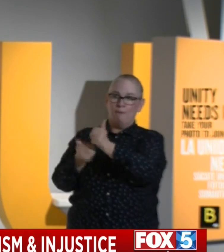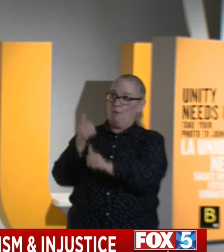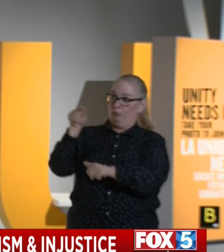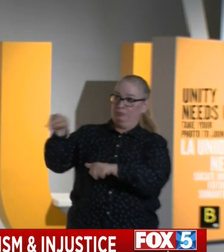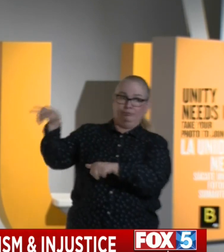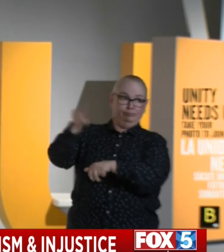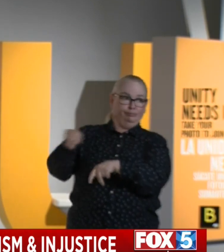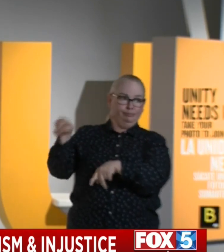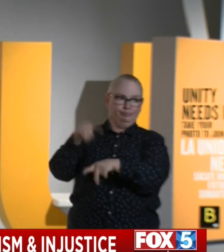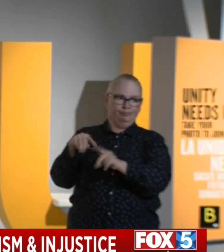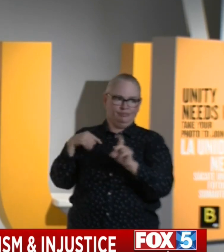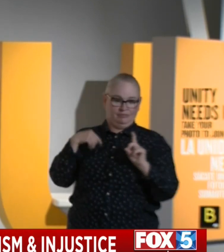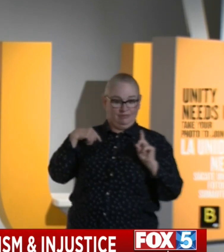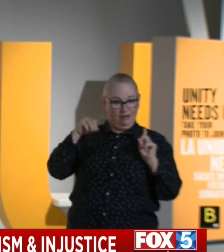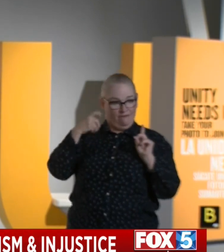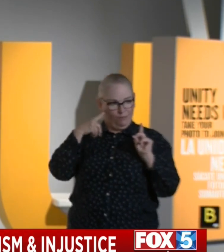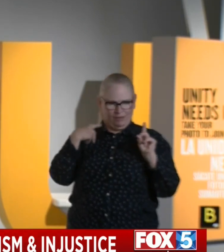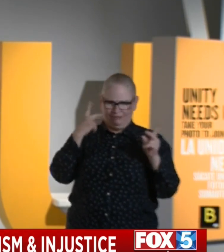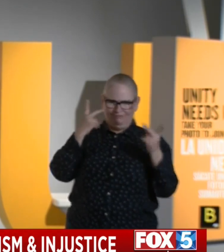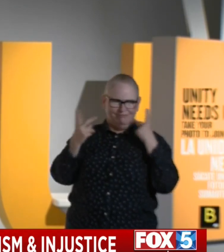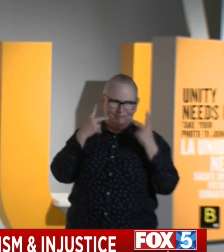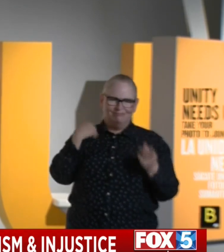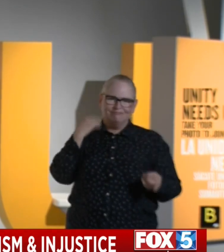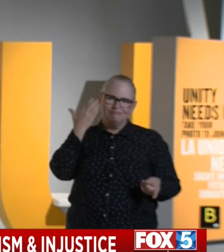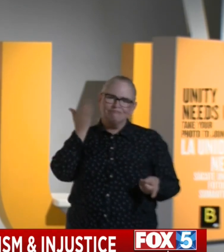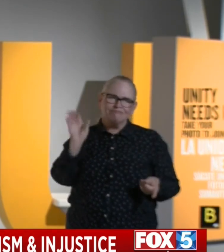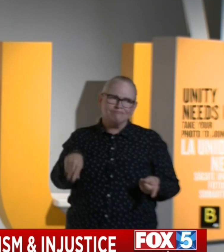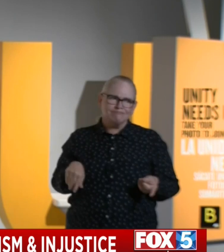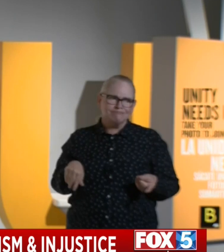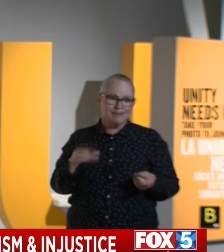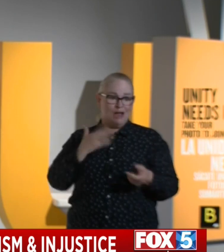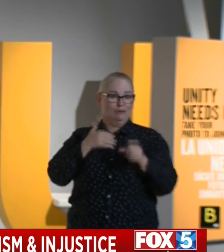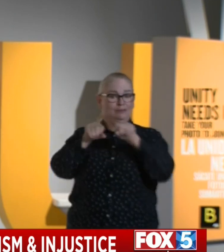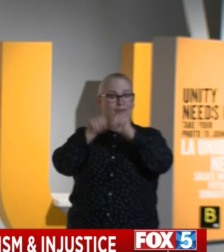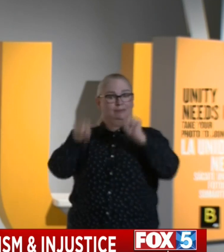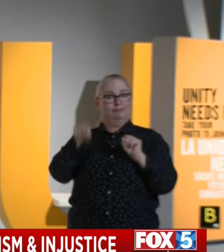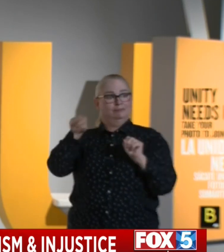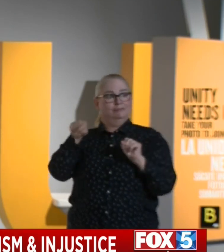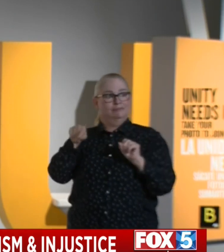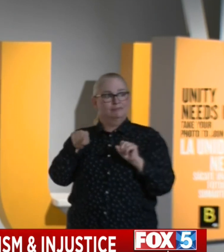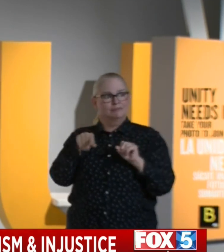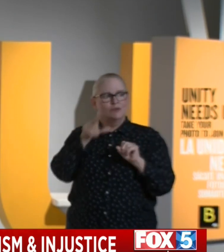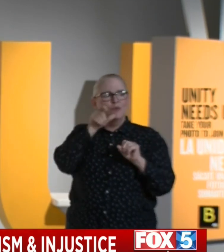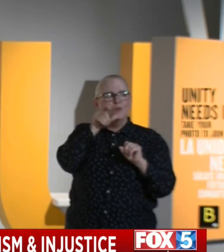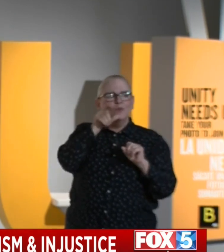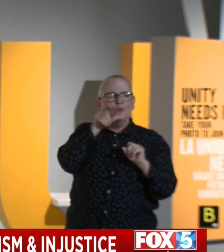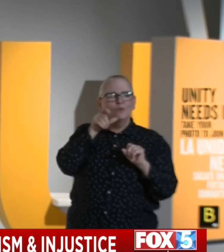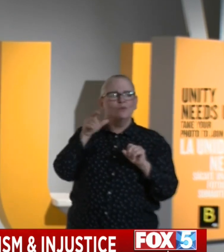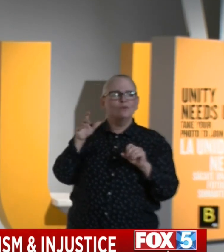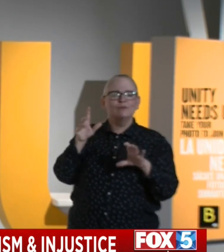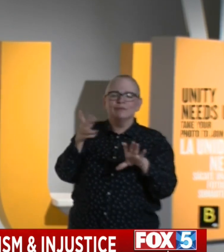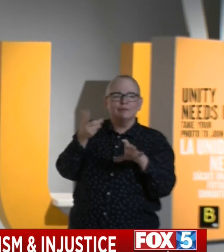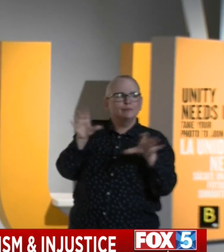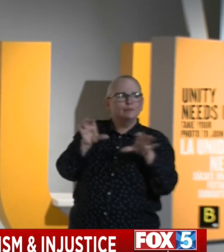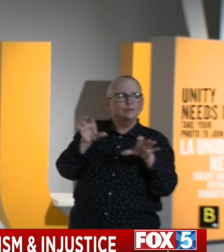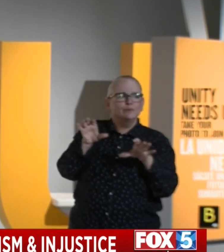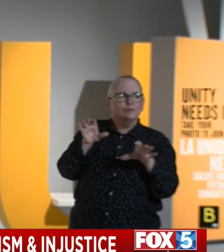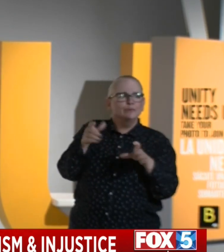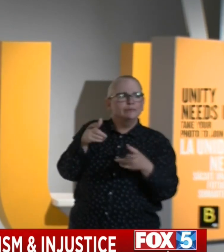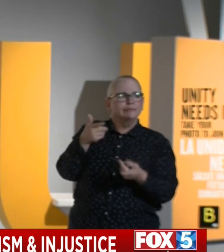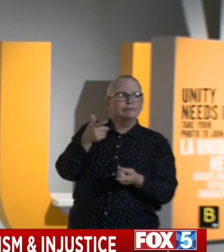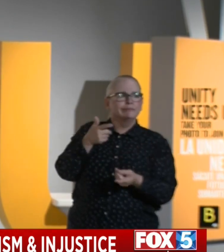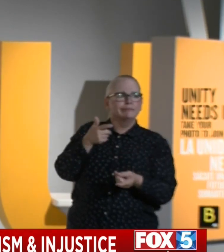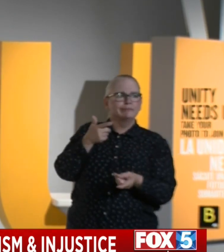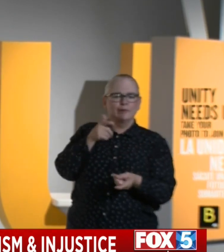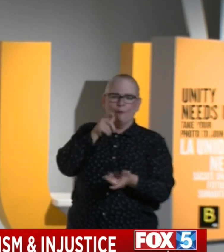live this every day. A criminal justice system that treats people that are rich and guilty a hell of a lot better than it treats people that